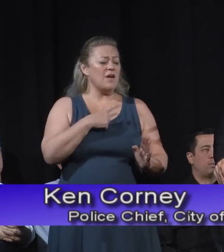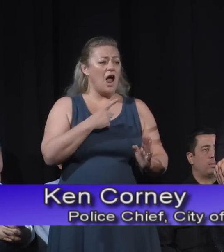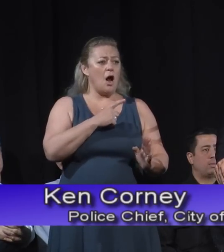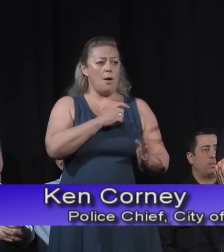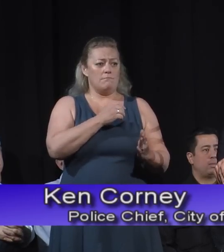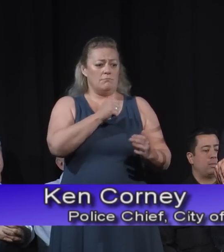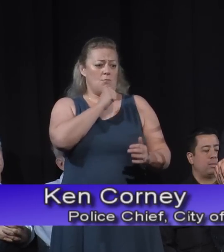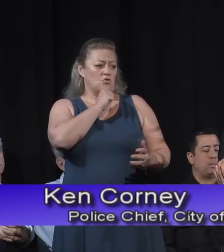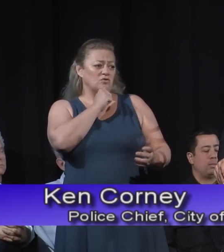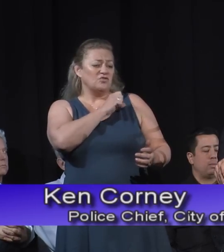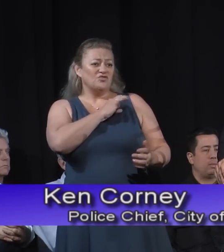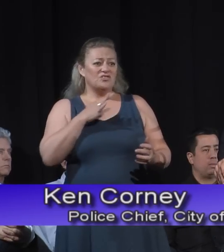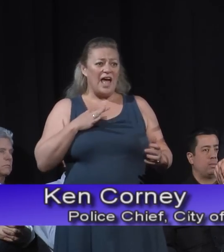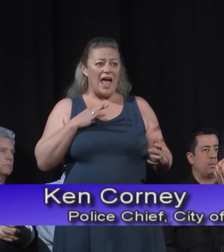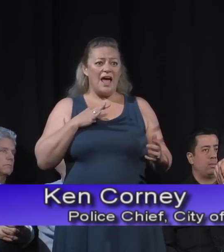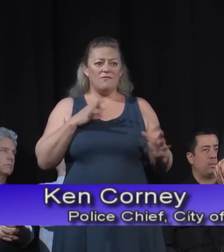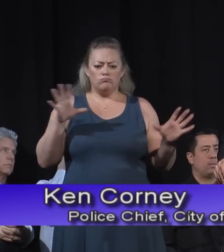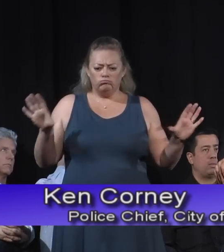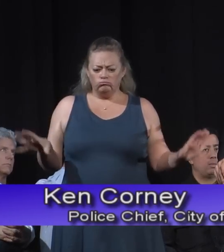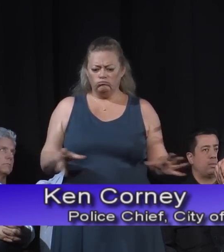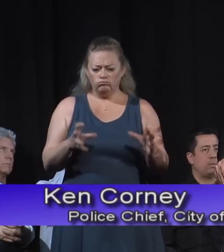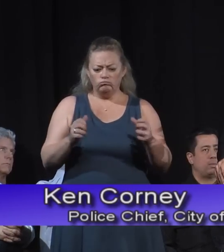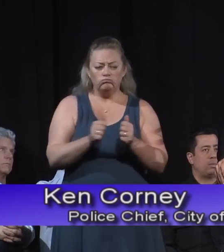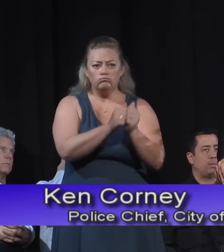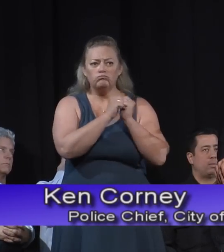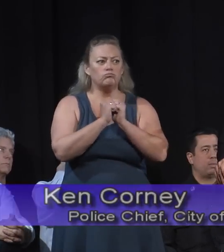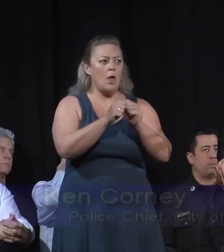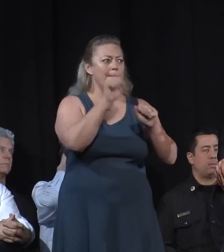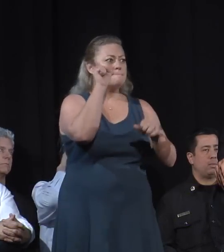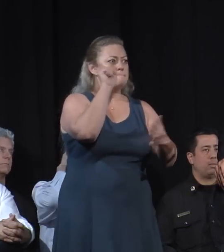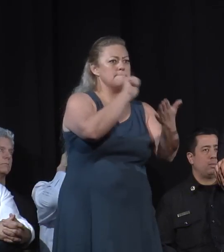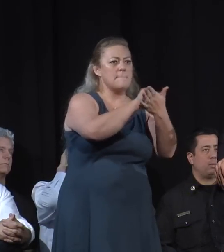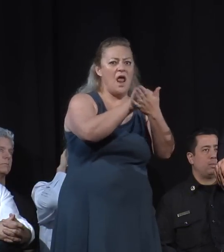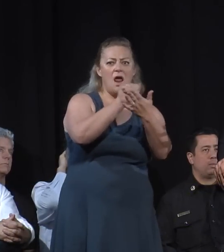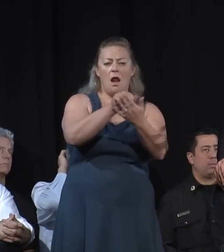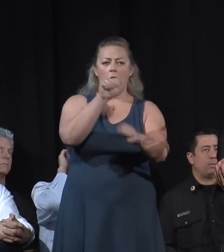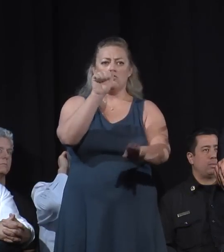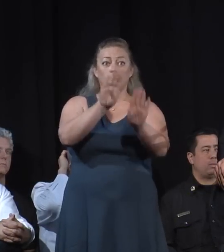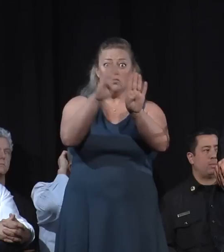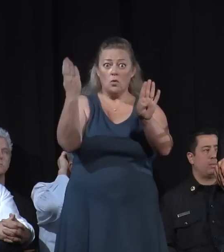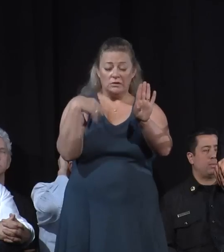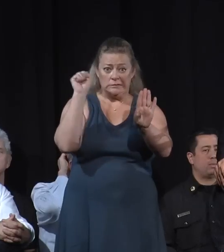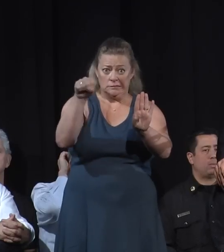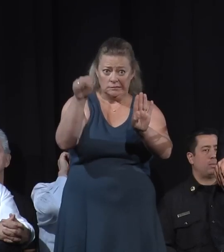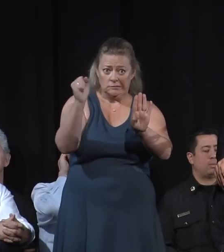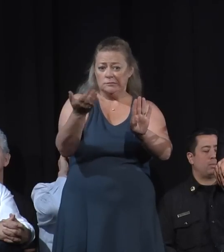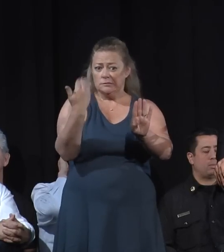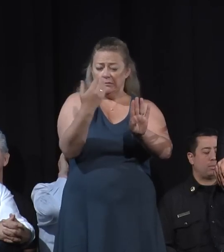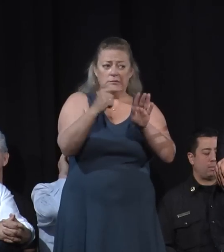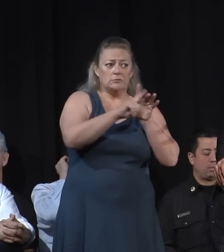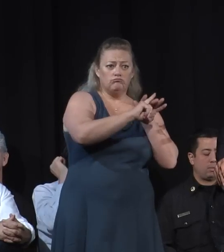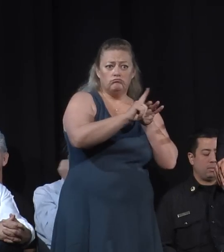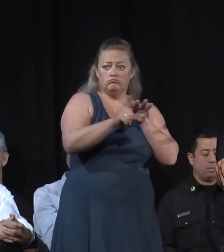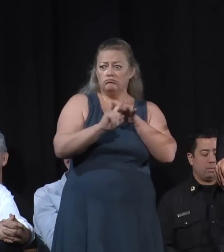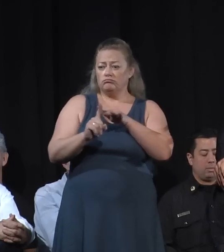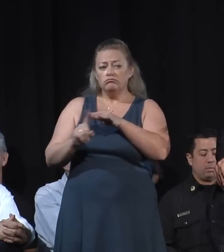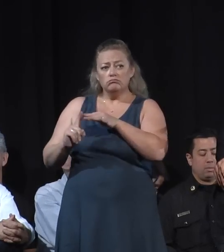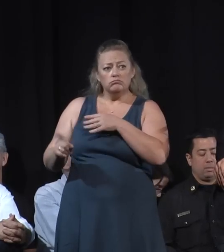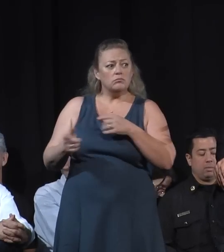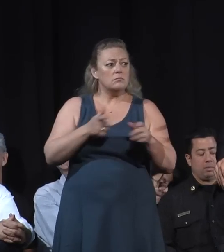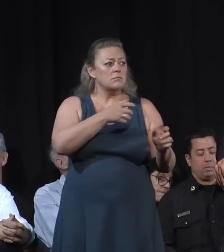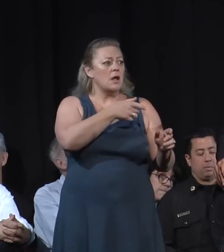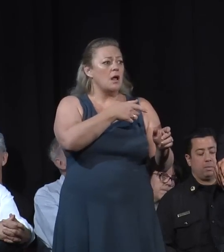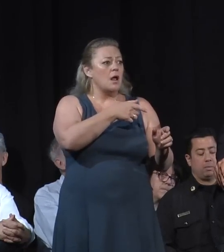staff who helped out. And we got into the neighborhoods, and they were banging on doors, and probably many of you saw them, and running up and down the streets with PAs and